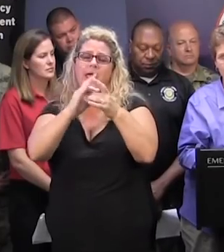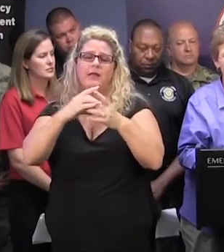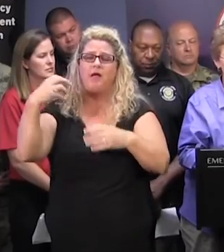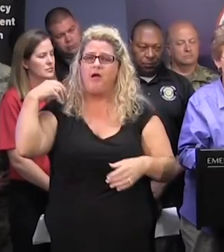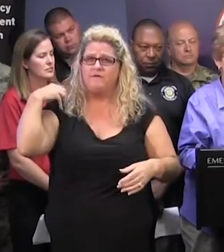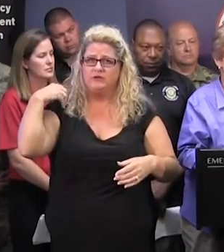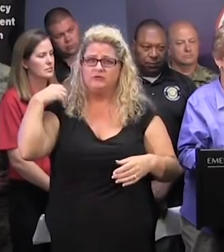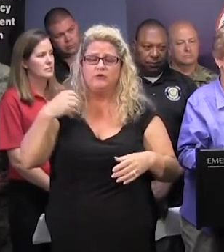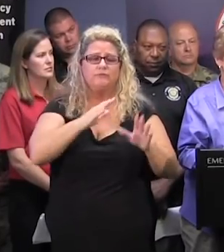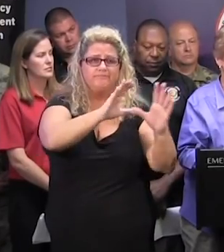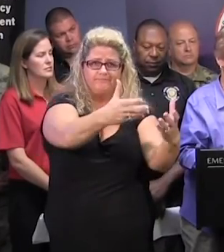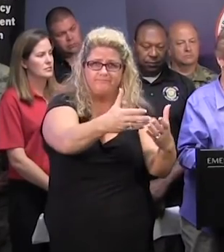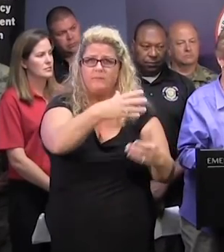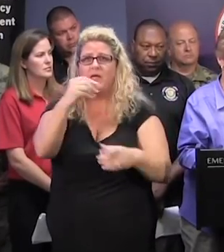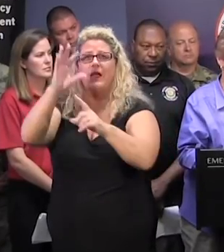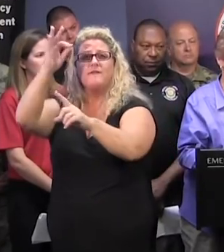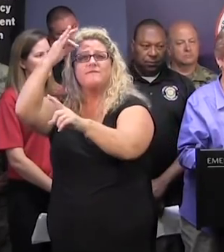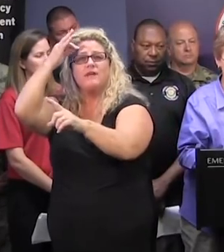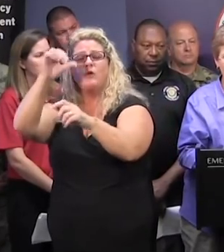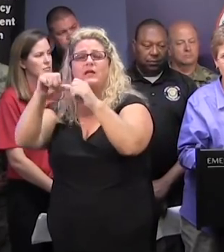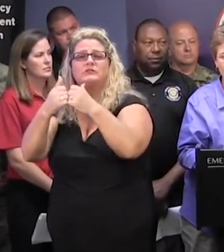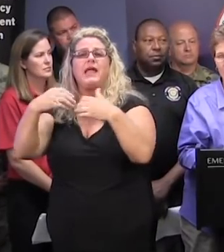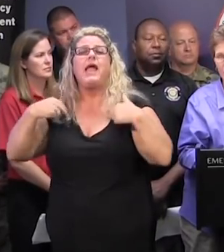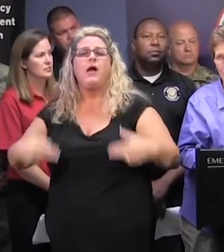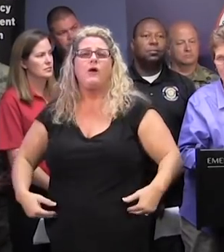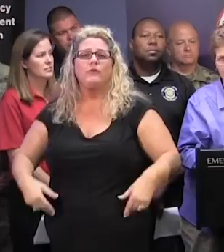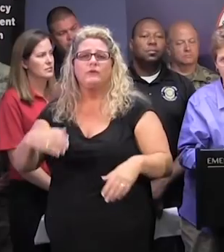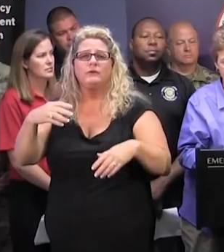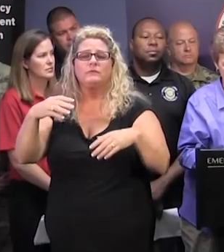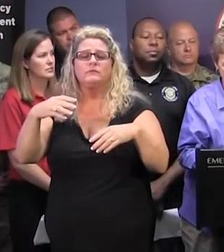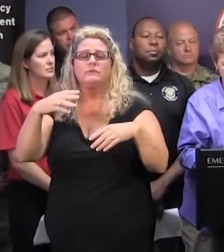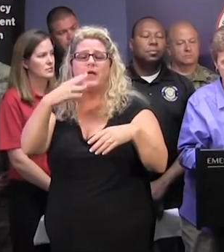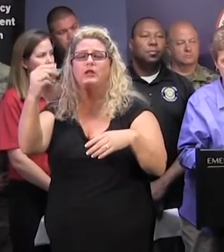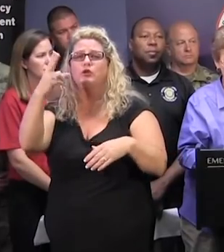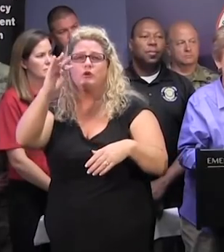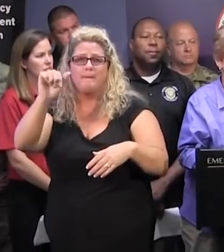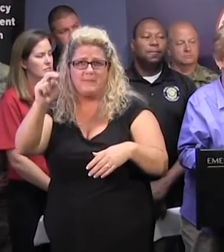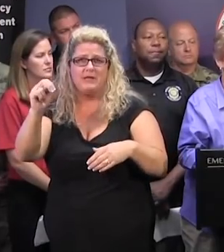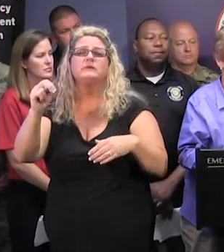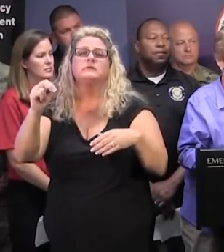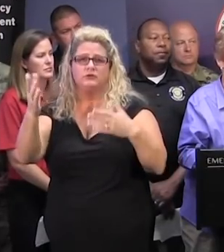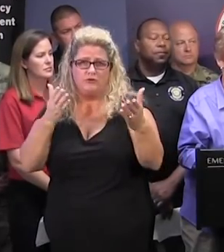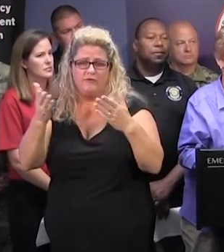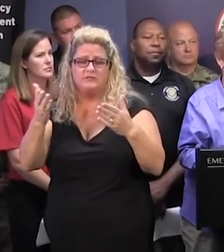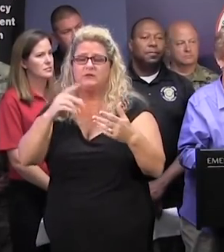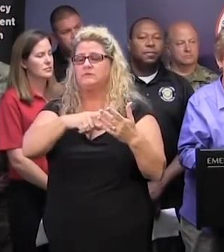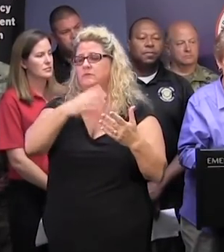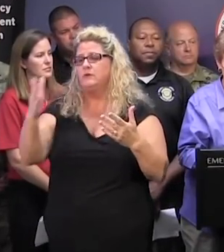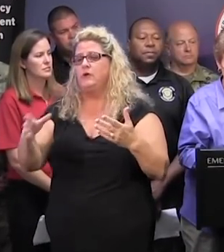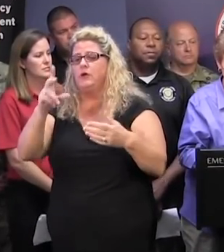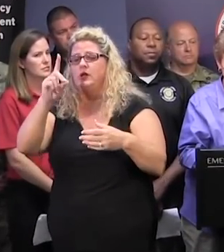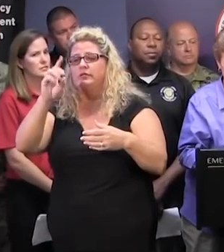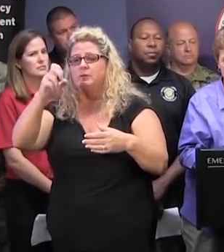and other federal agencies such as Health and Human Services, Department of Transportation, the U.S. Corps of Engineers, Department